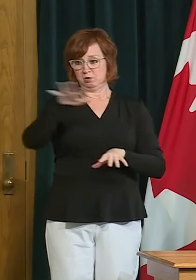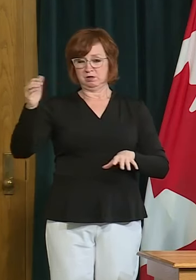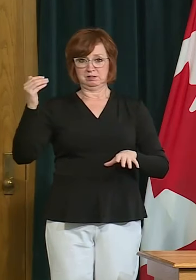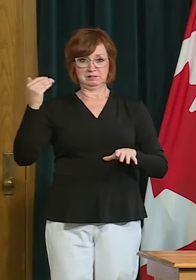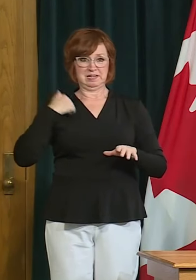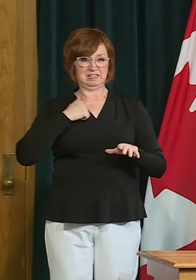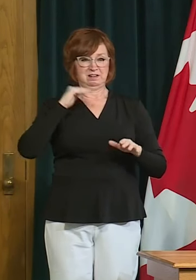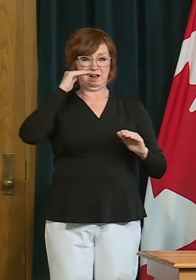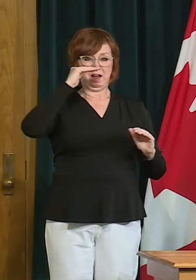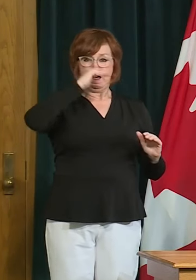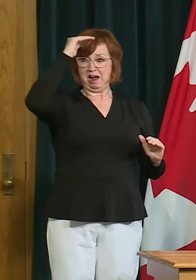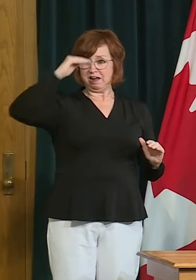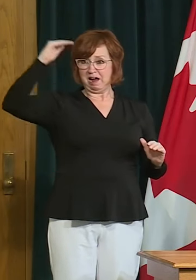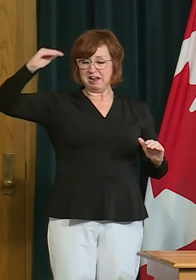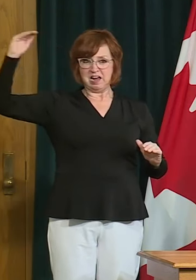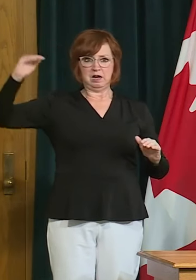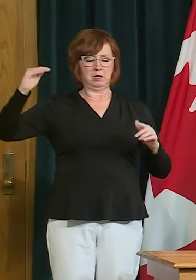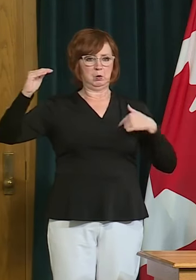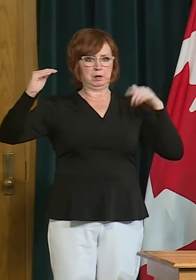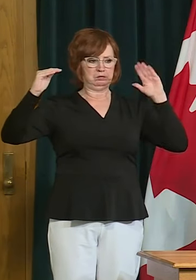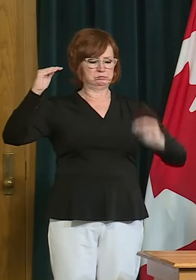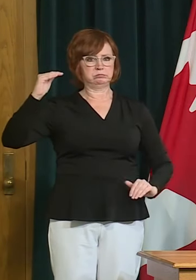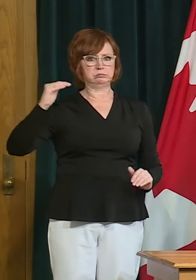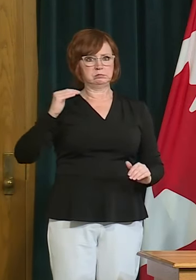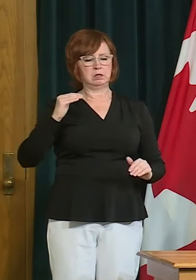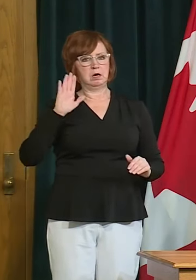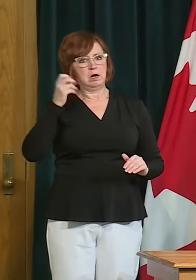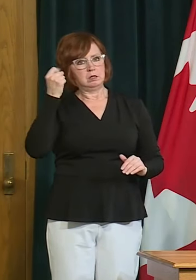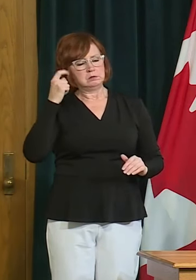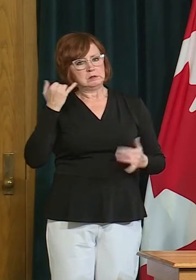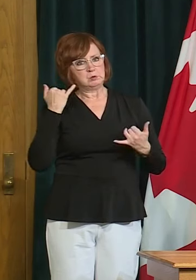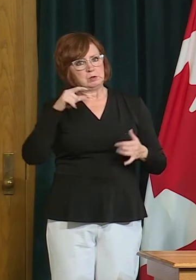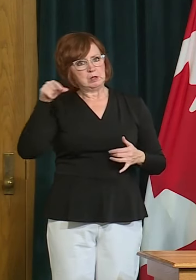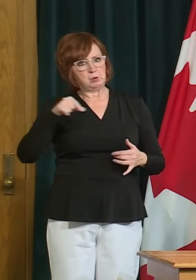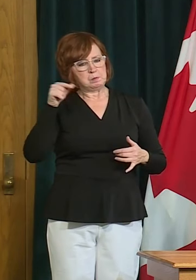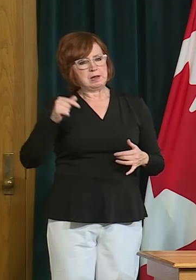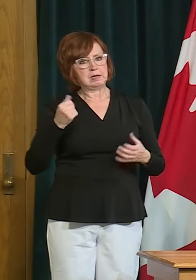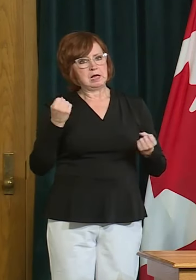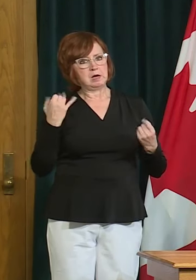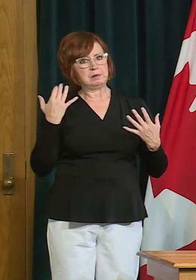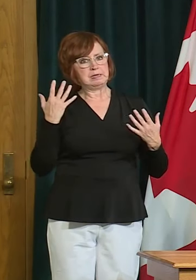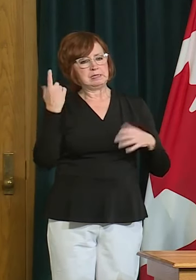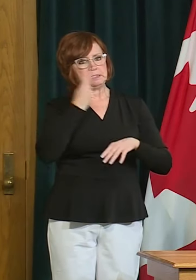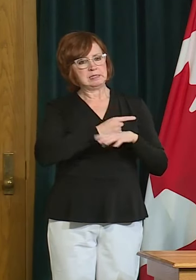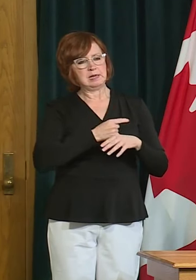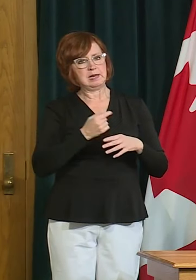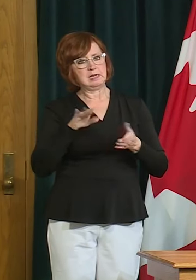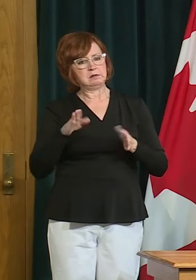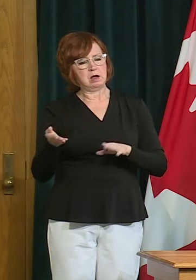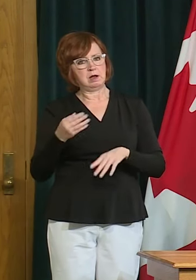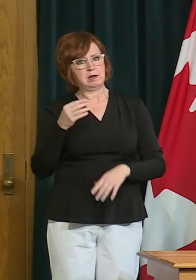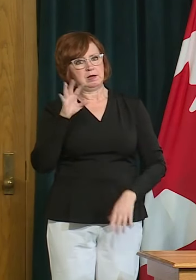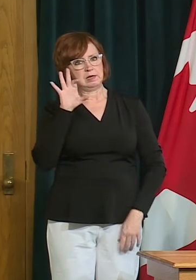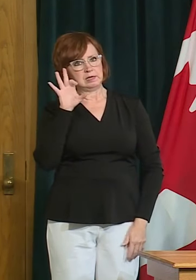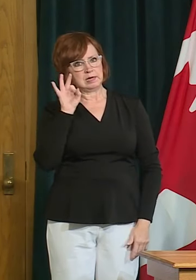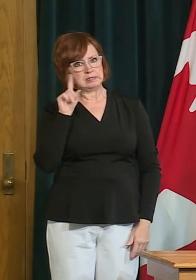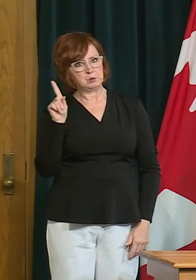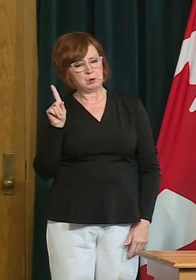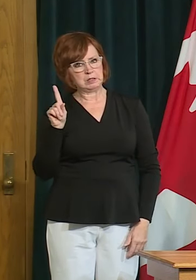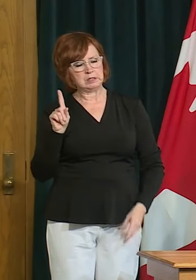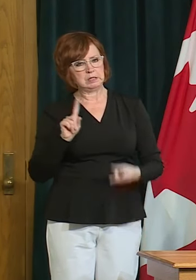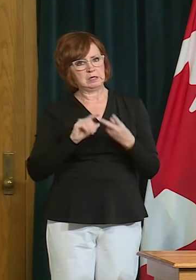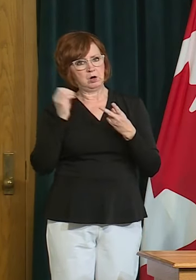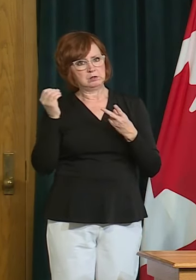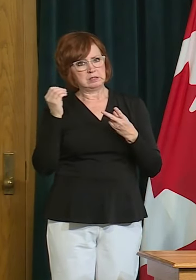today just today in quebec we saw 91 deaths in ontario 45 deaths we're very fortunate in saskatchewan that we do not have a